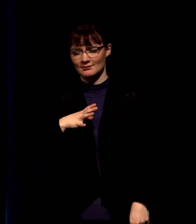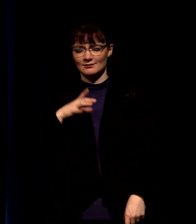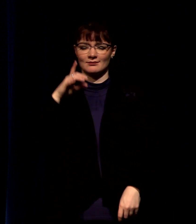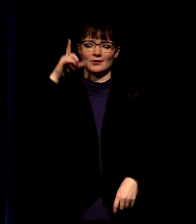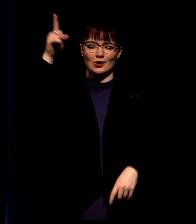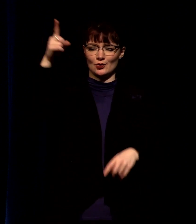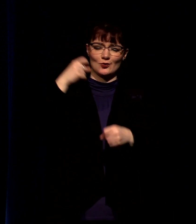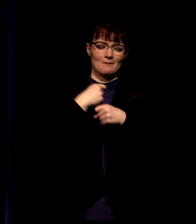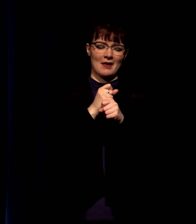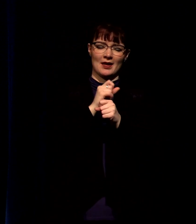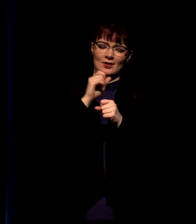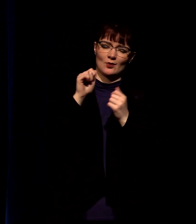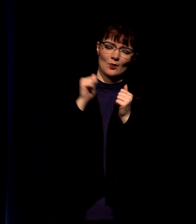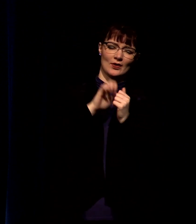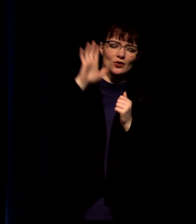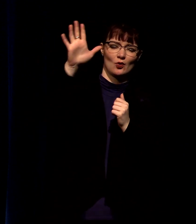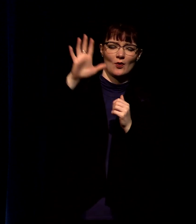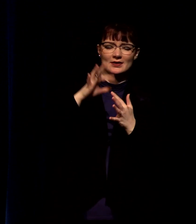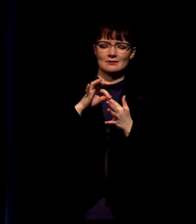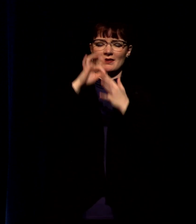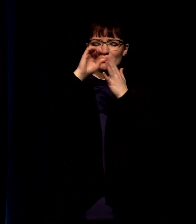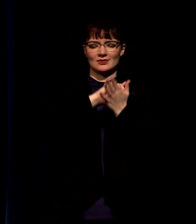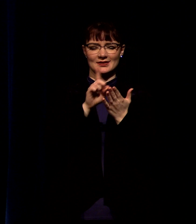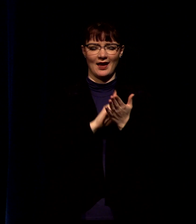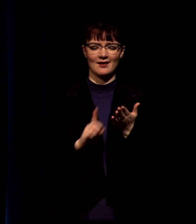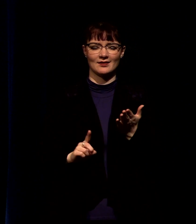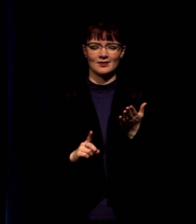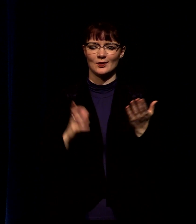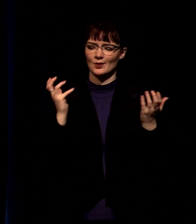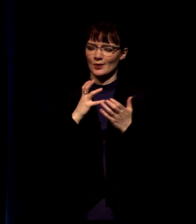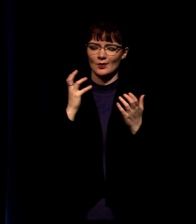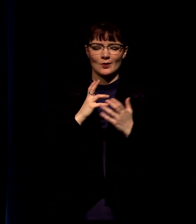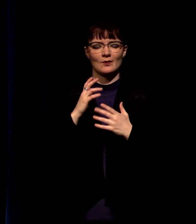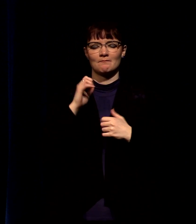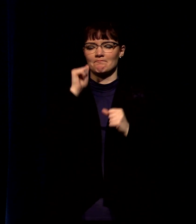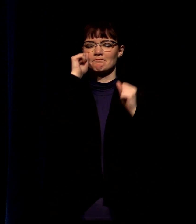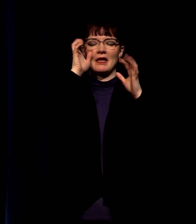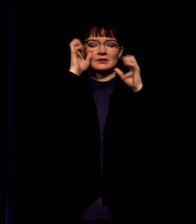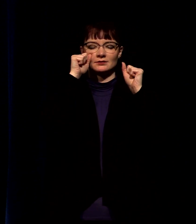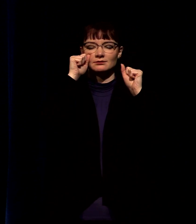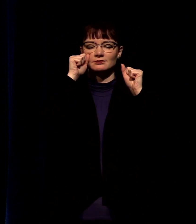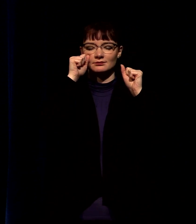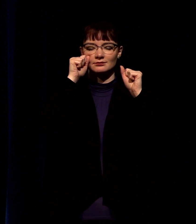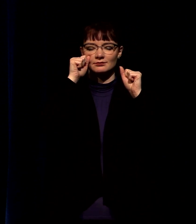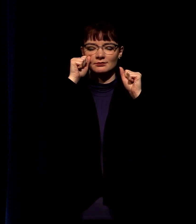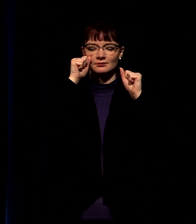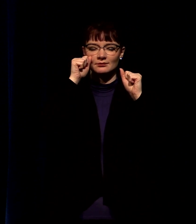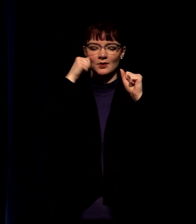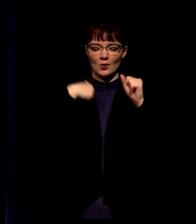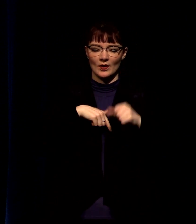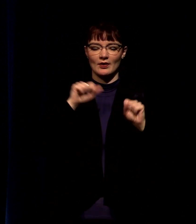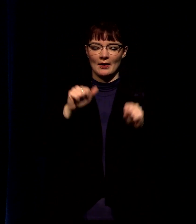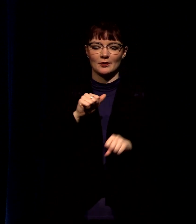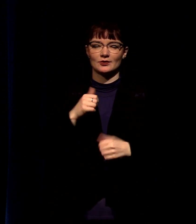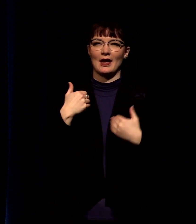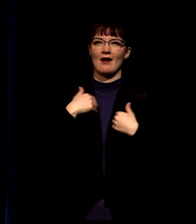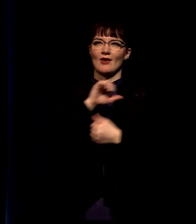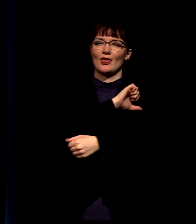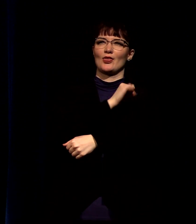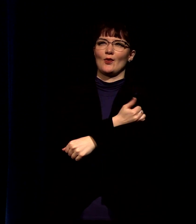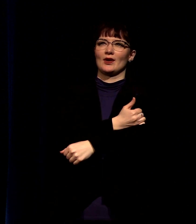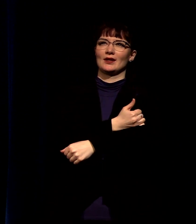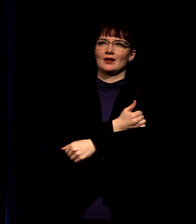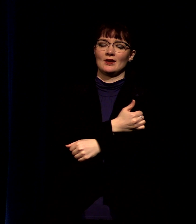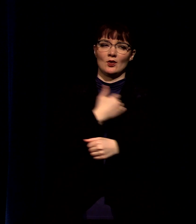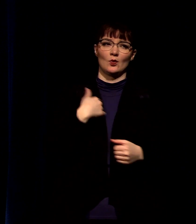what a privilege what a privilege to walk in the authority that was forfeited to the garden